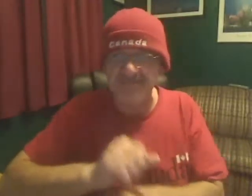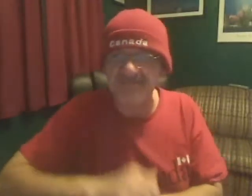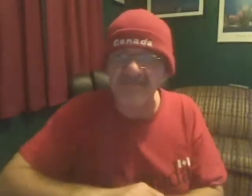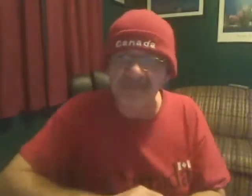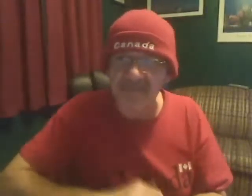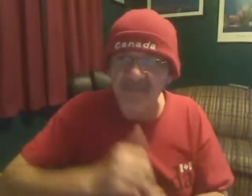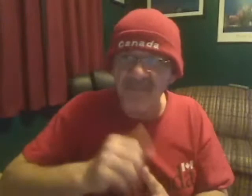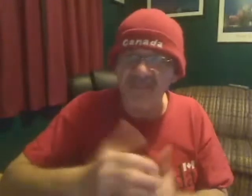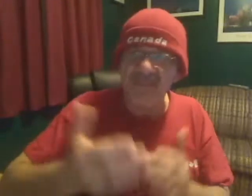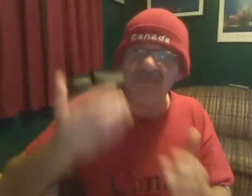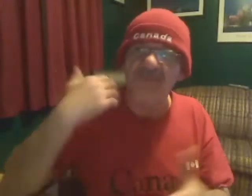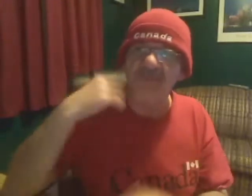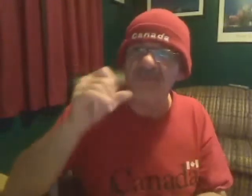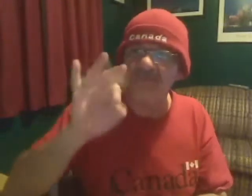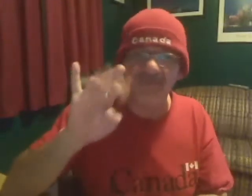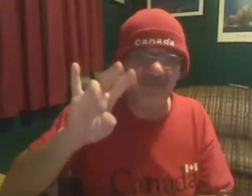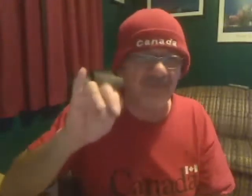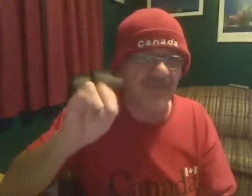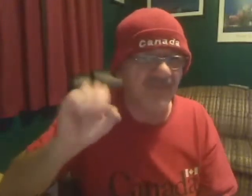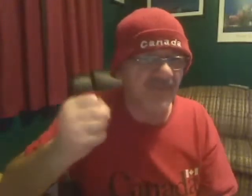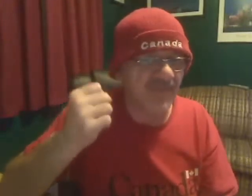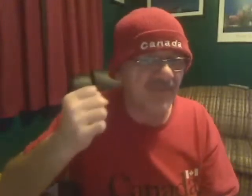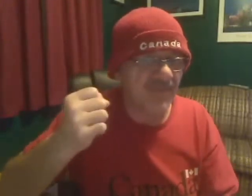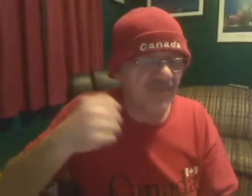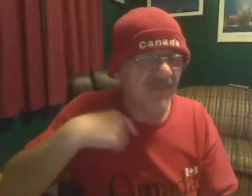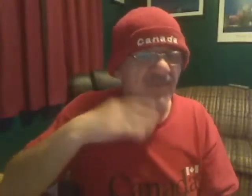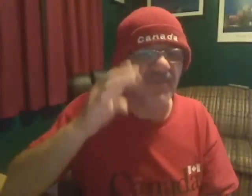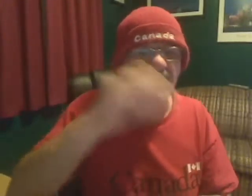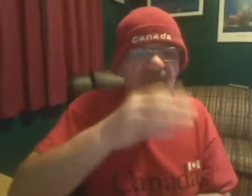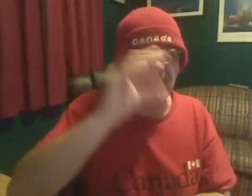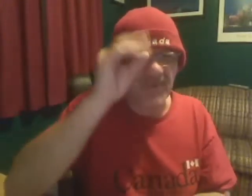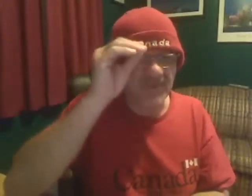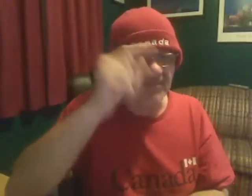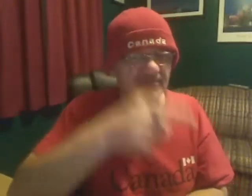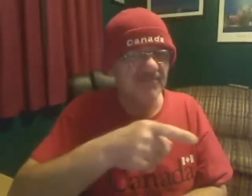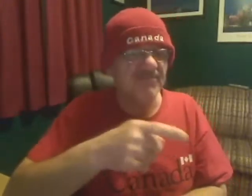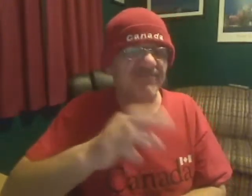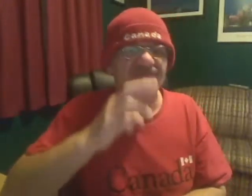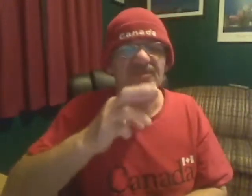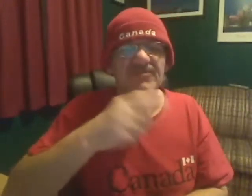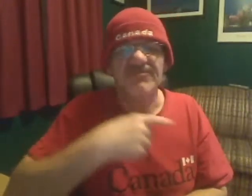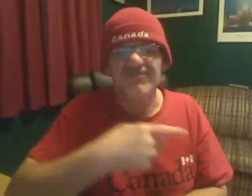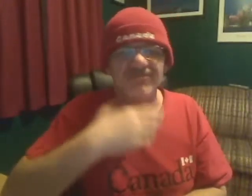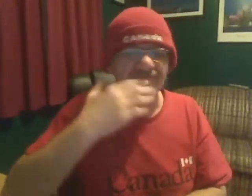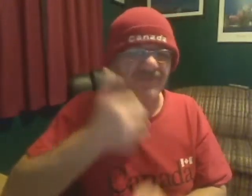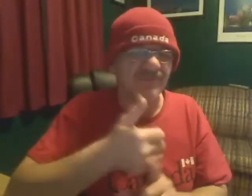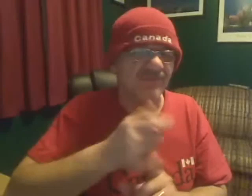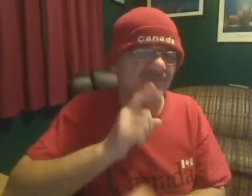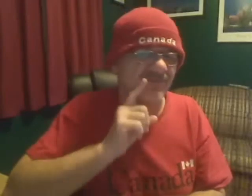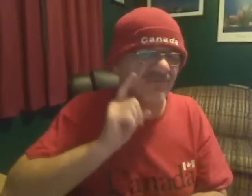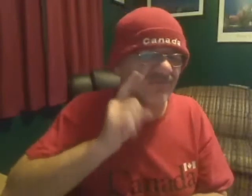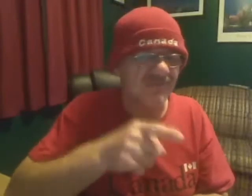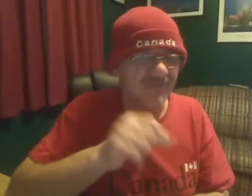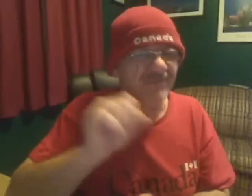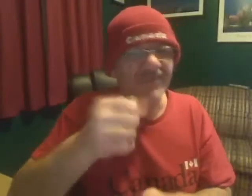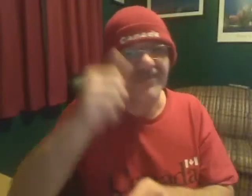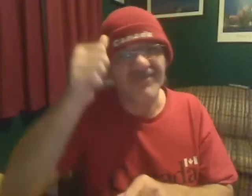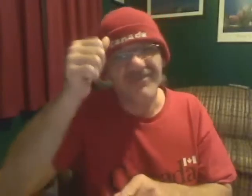and sell themselves. That's an inclusion. Liberals want the ballot box issue to be about canceling corporate tax breaks.